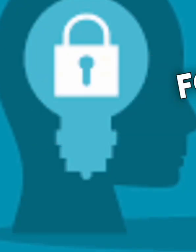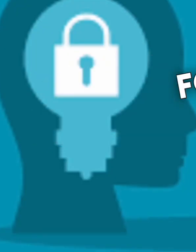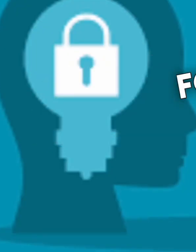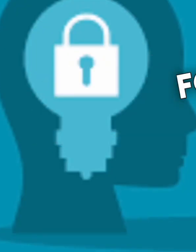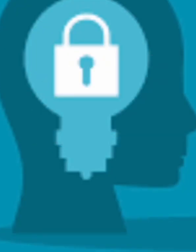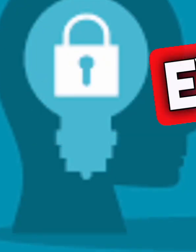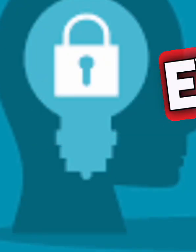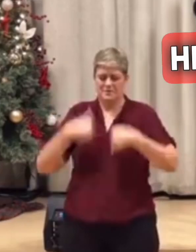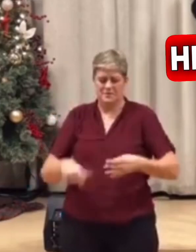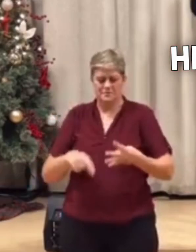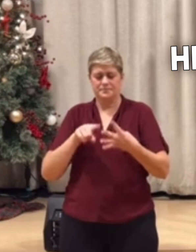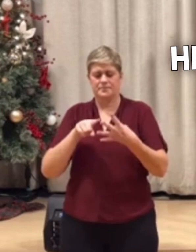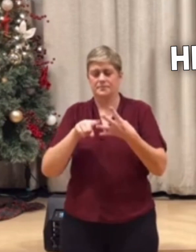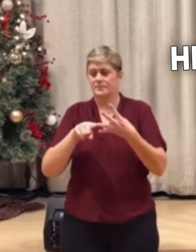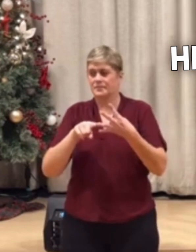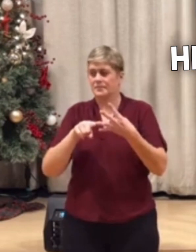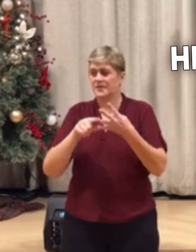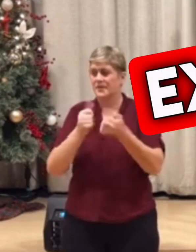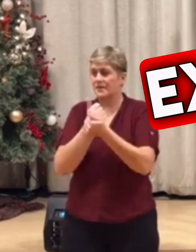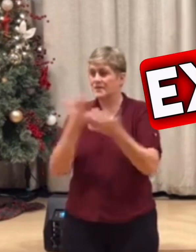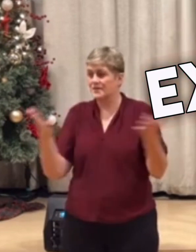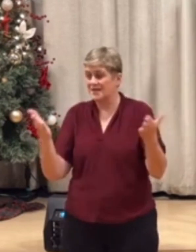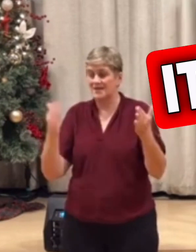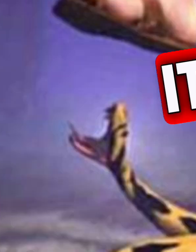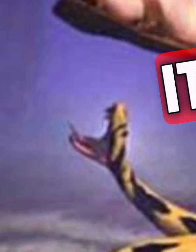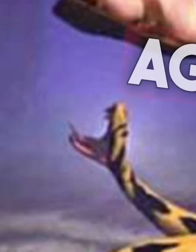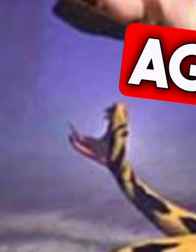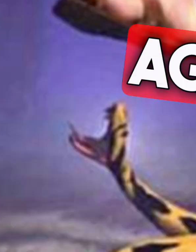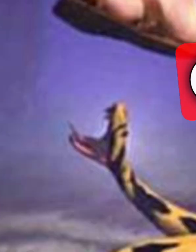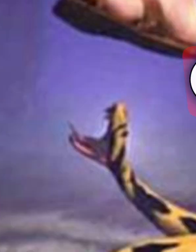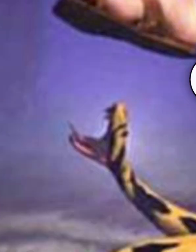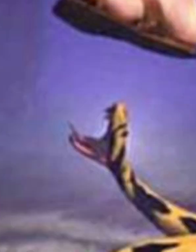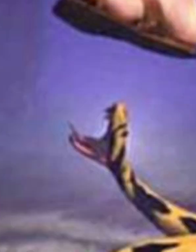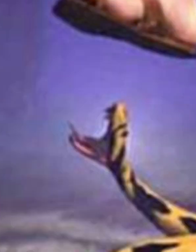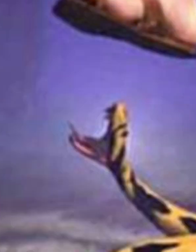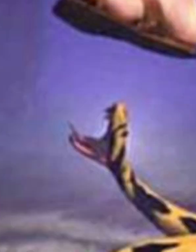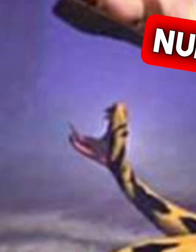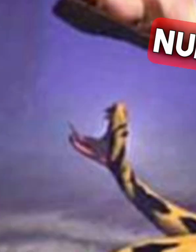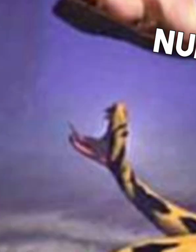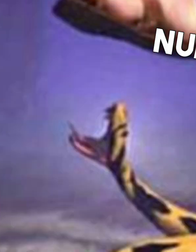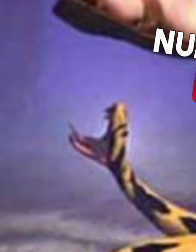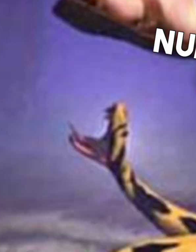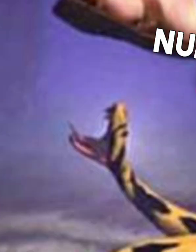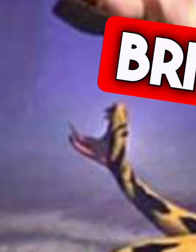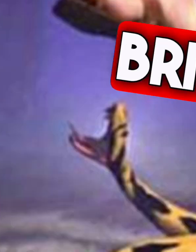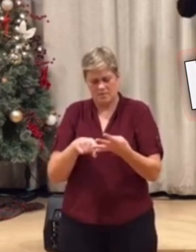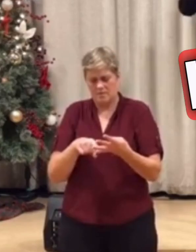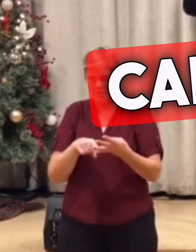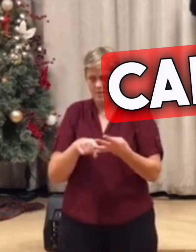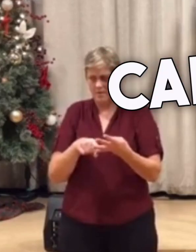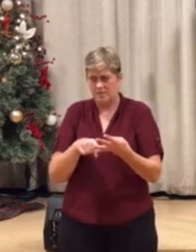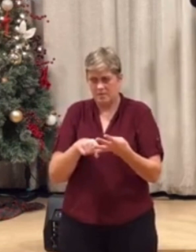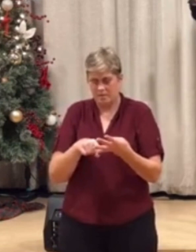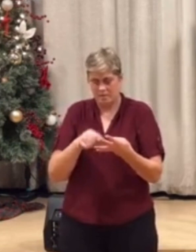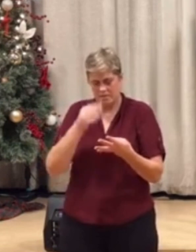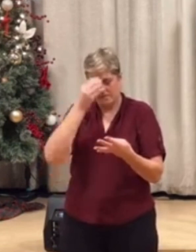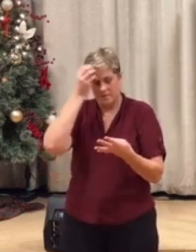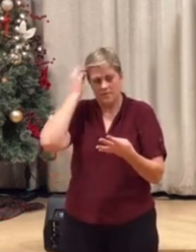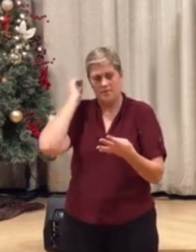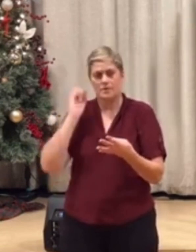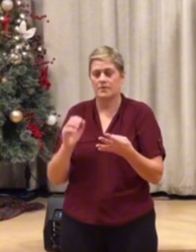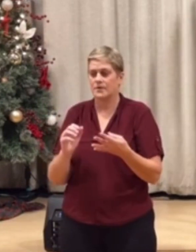Number three, every high thing that exalts itself against God. Number four, it says bringing into captivity